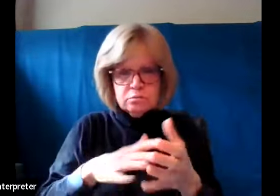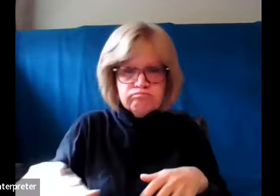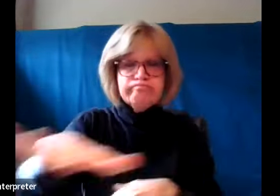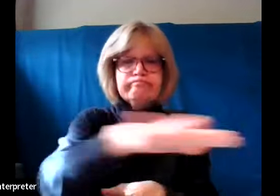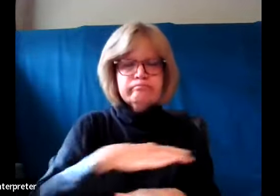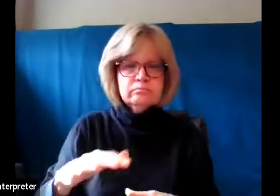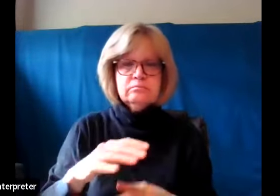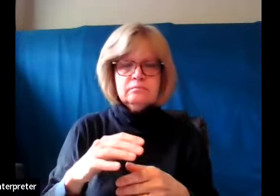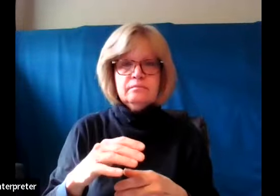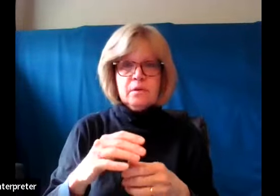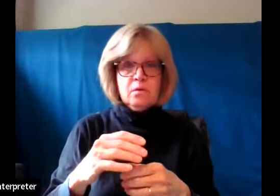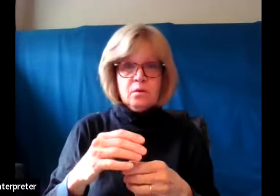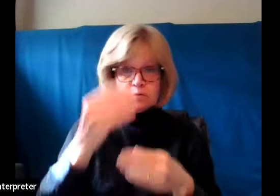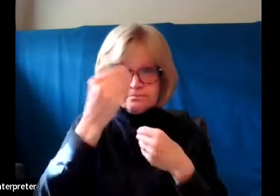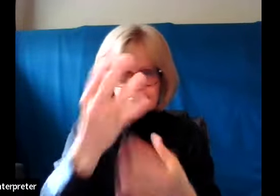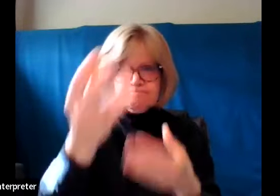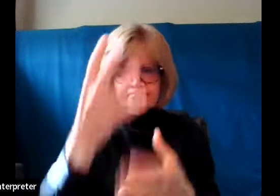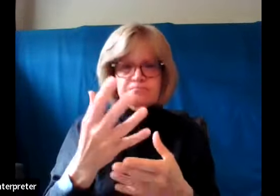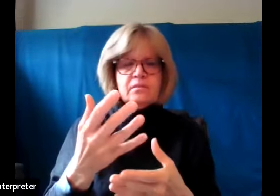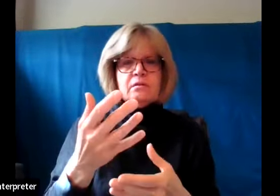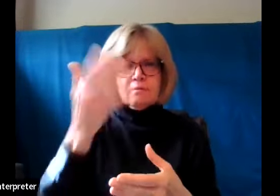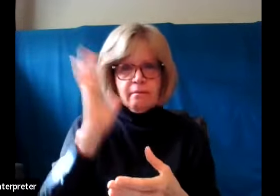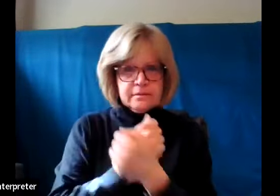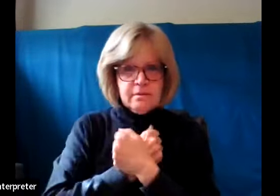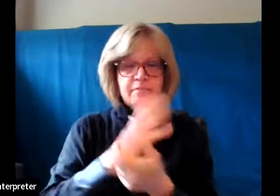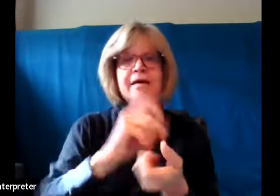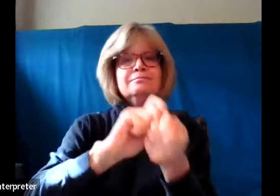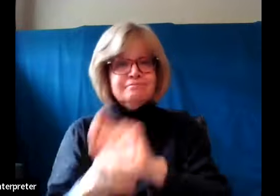that world. Amen.